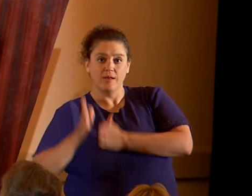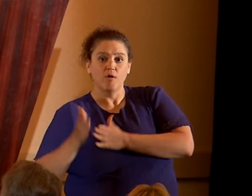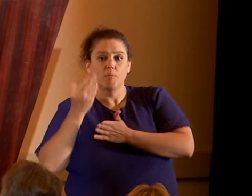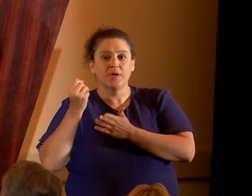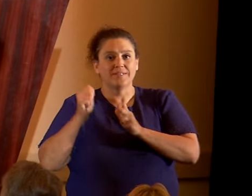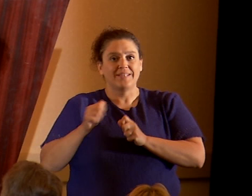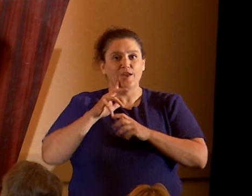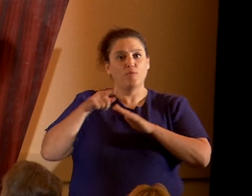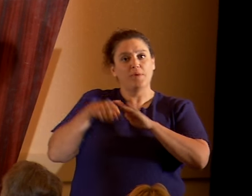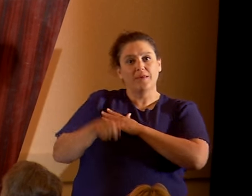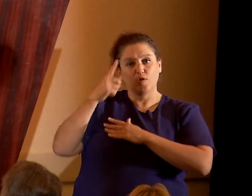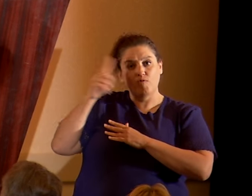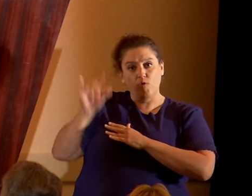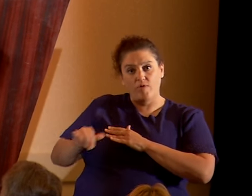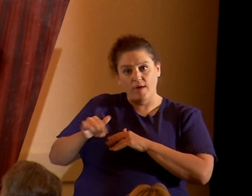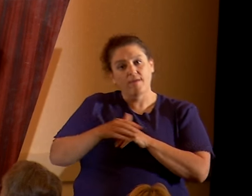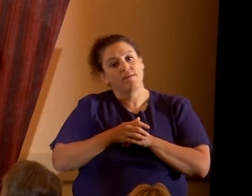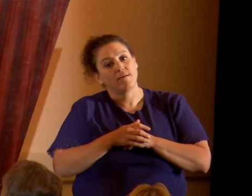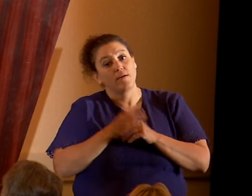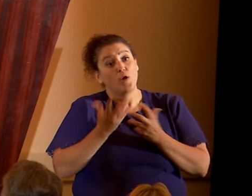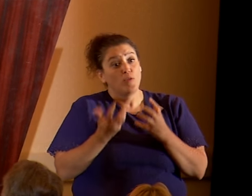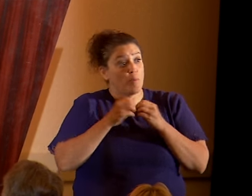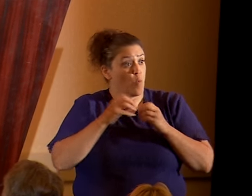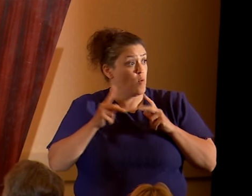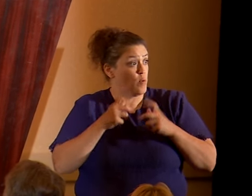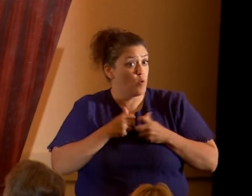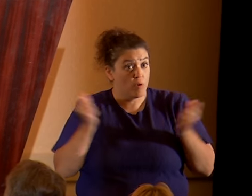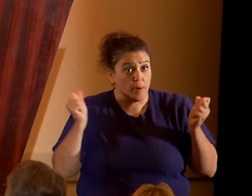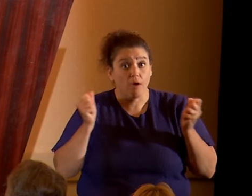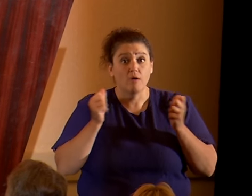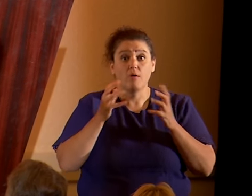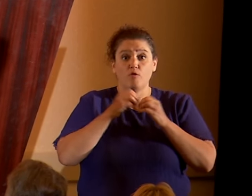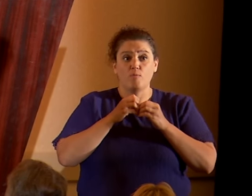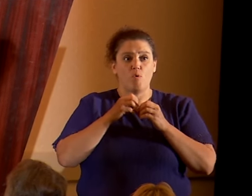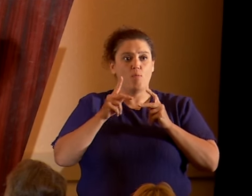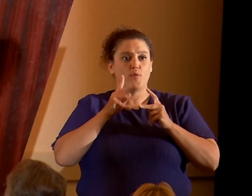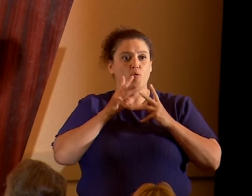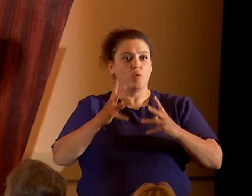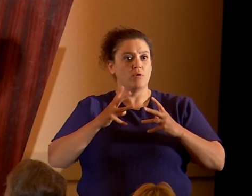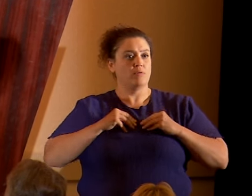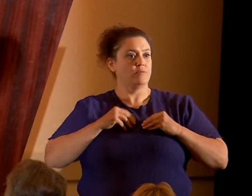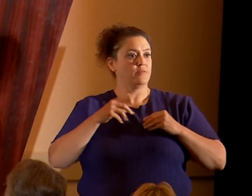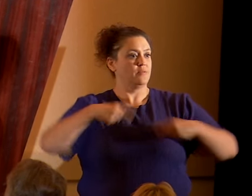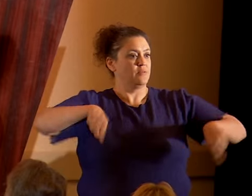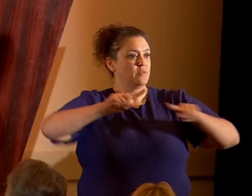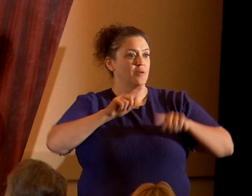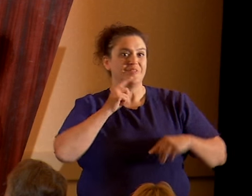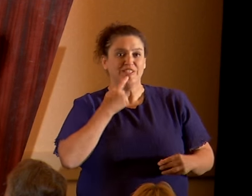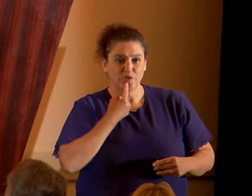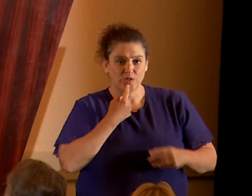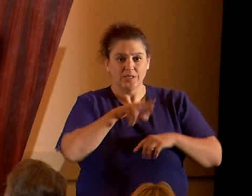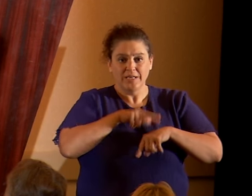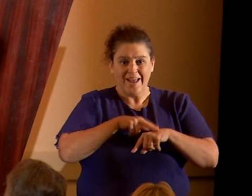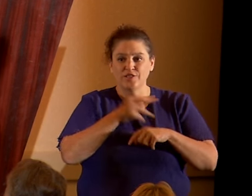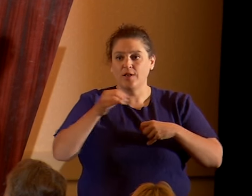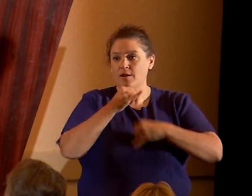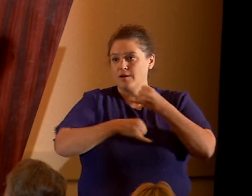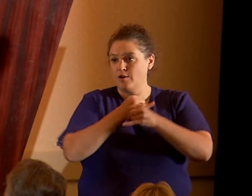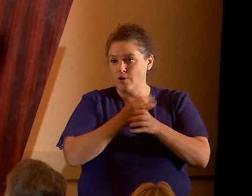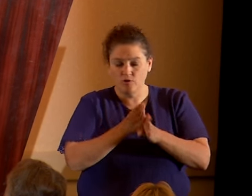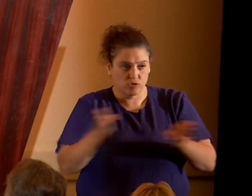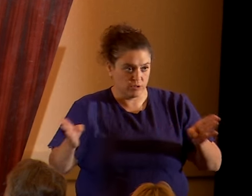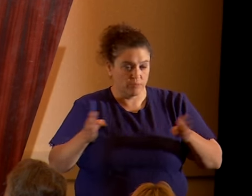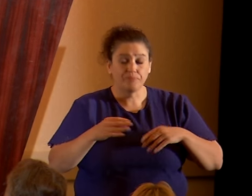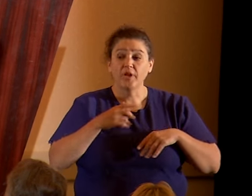The more non-believers come out of the closet, the more we'll be taken seriously nationally and internationally. I've been